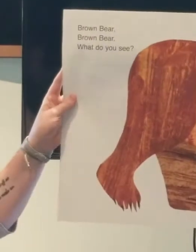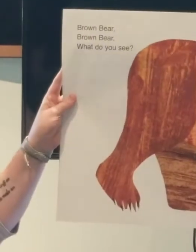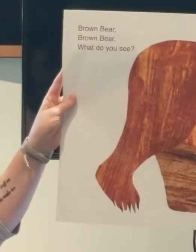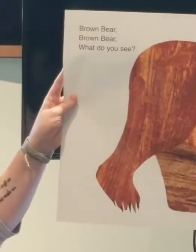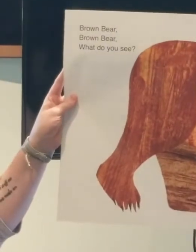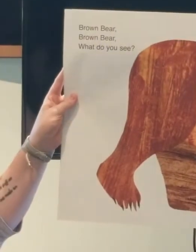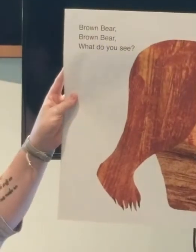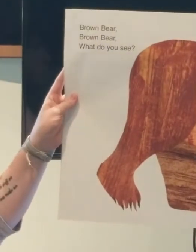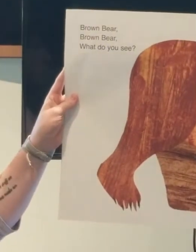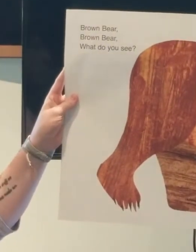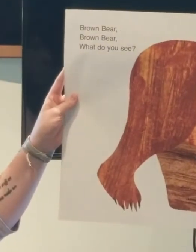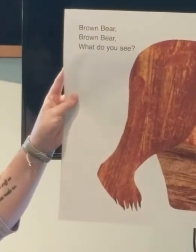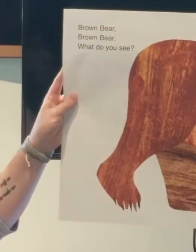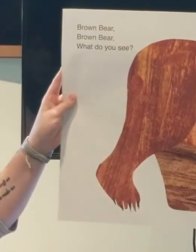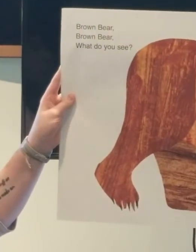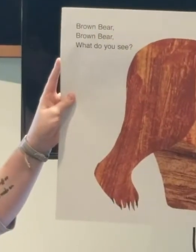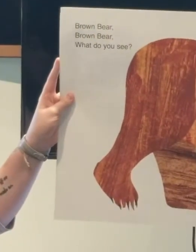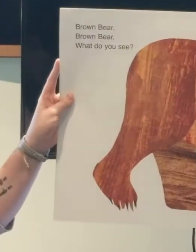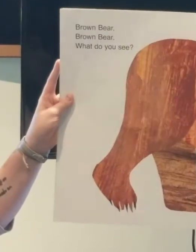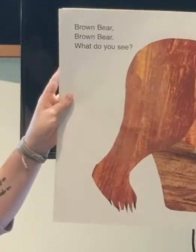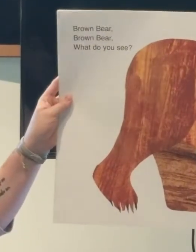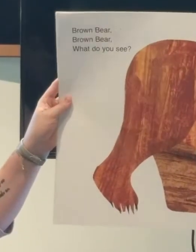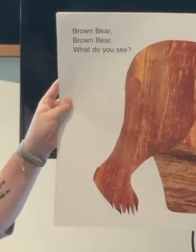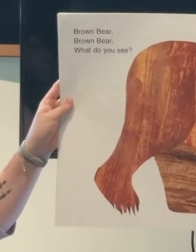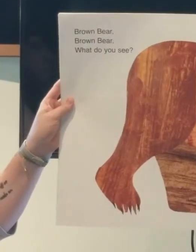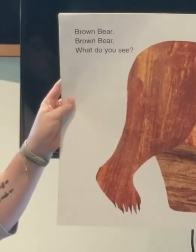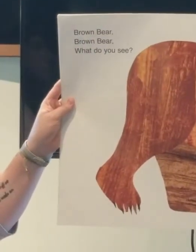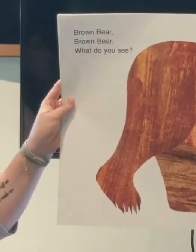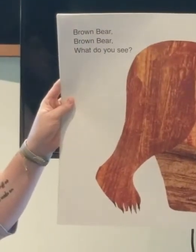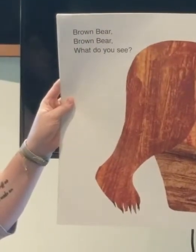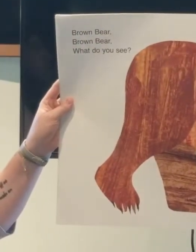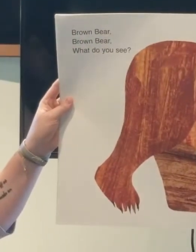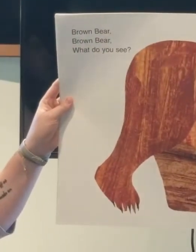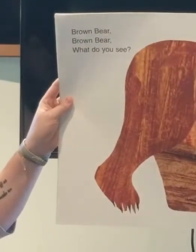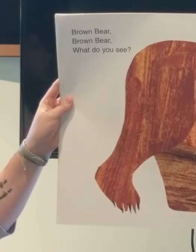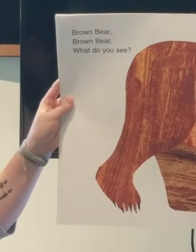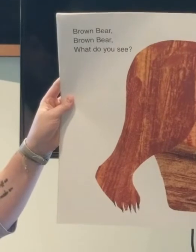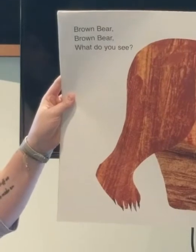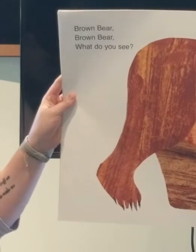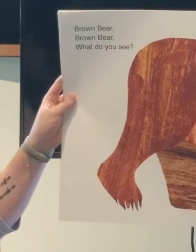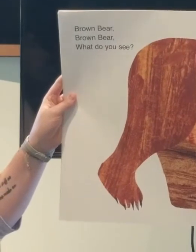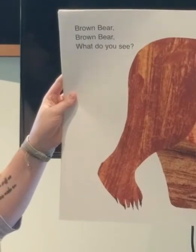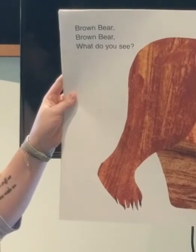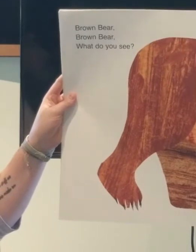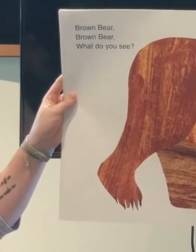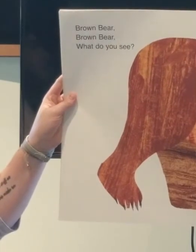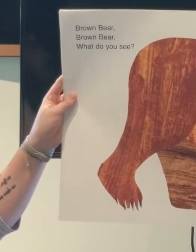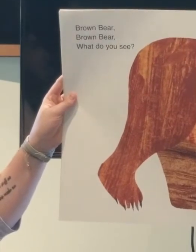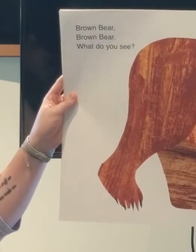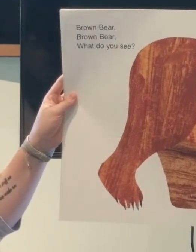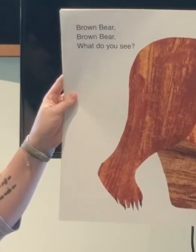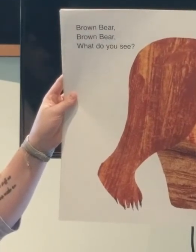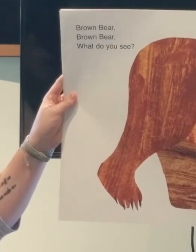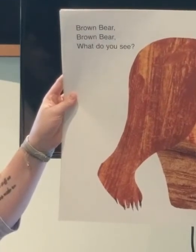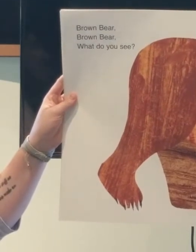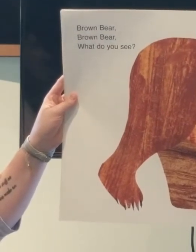Brown Bear, Brown Bear, what do you see? I see a red bird